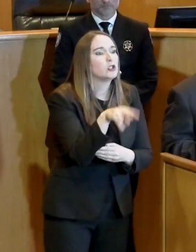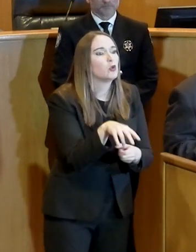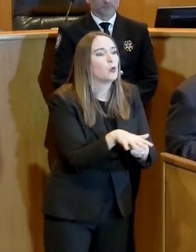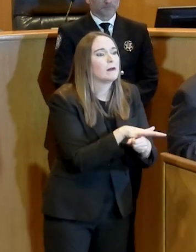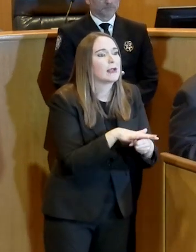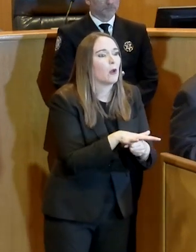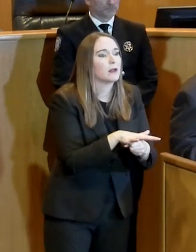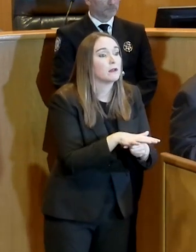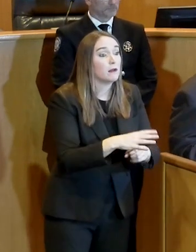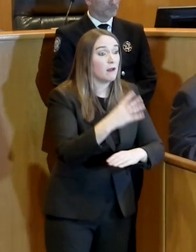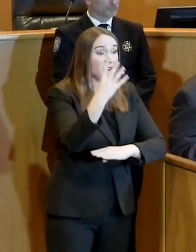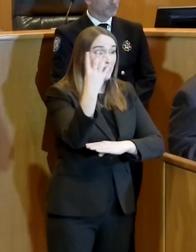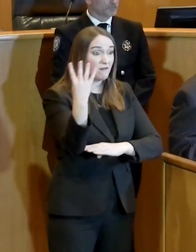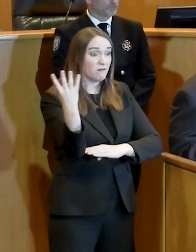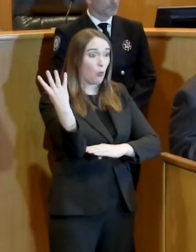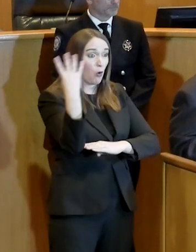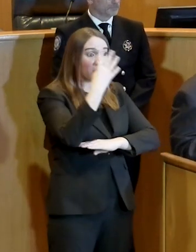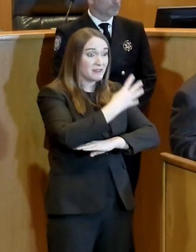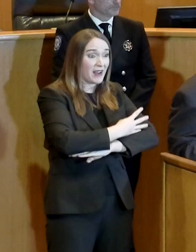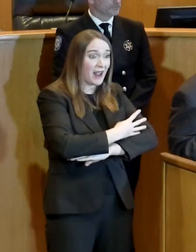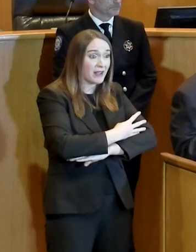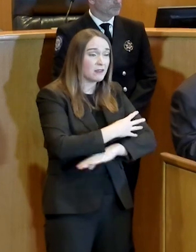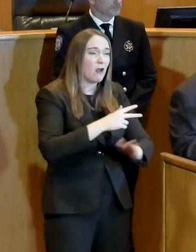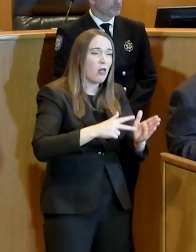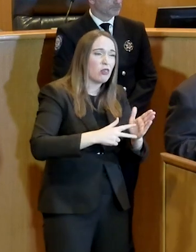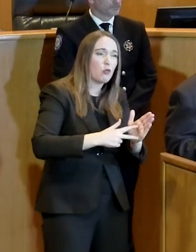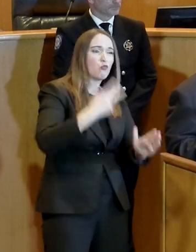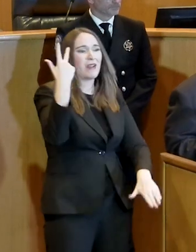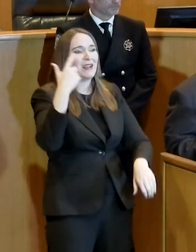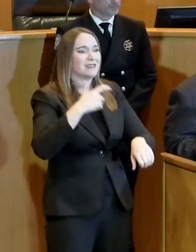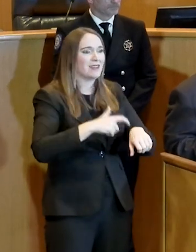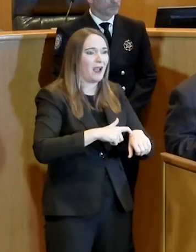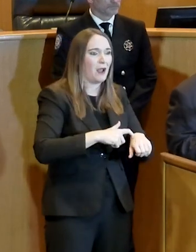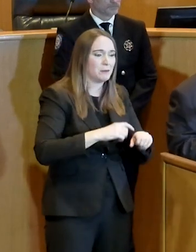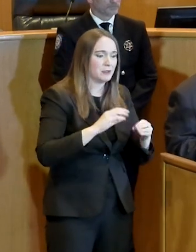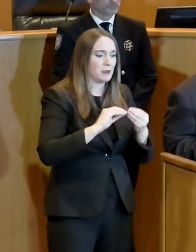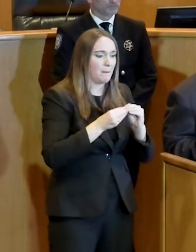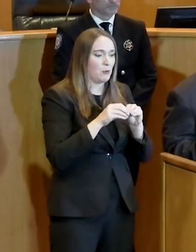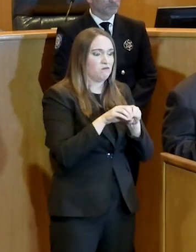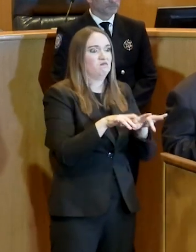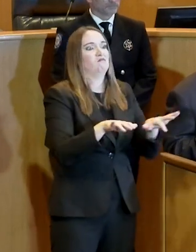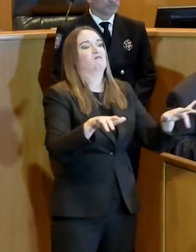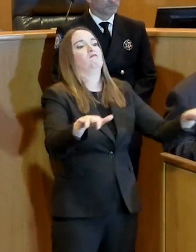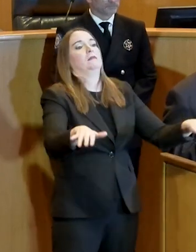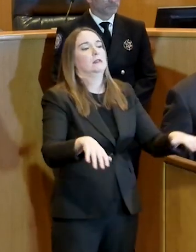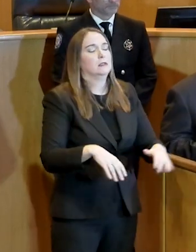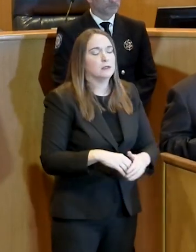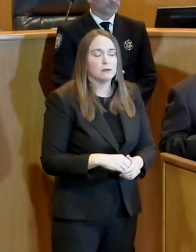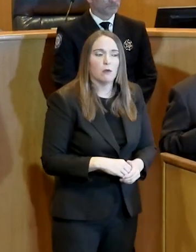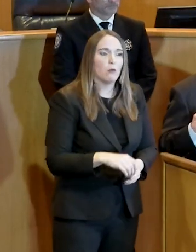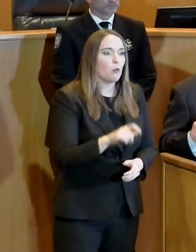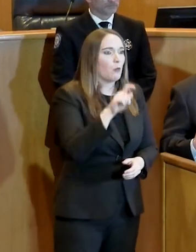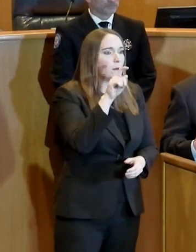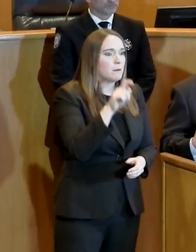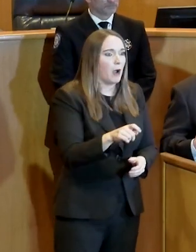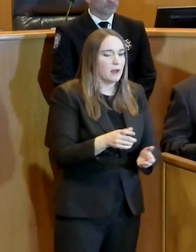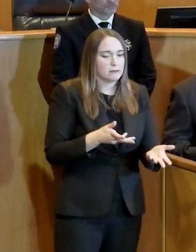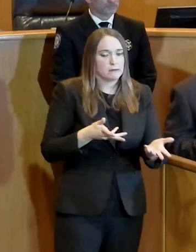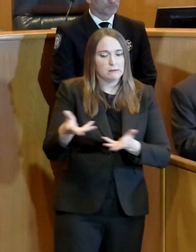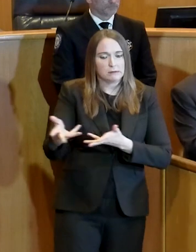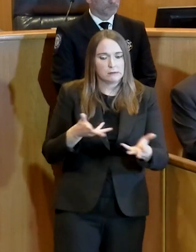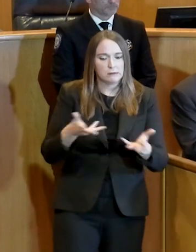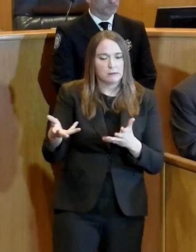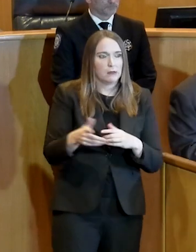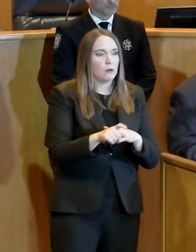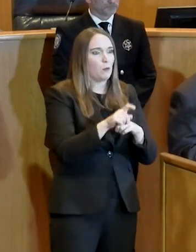matter of about four days. So I think he's now beginning to say, we've got to call, we've got to communicate, we want to hear from you